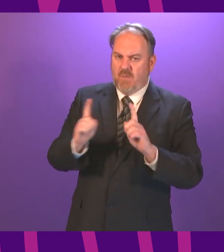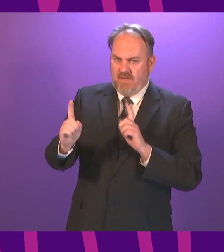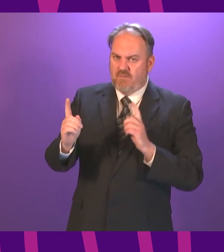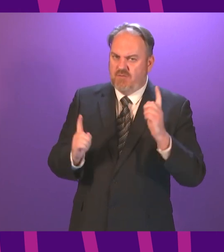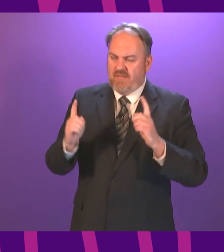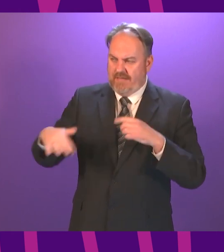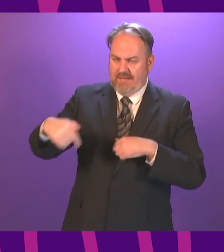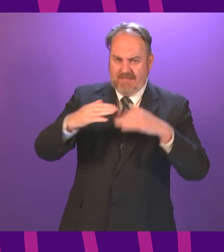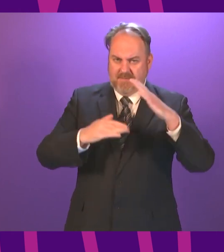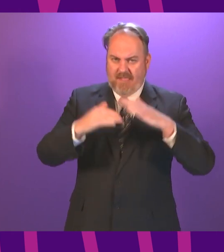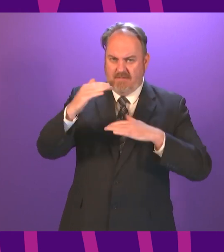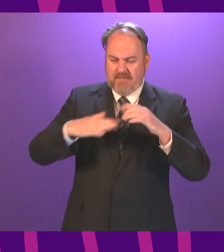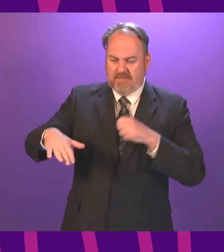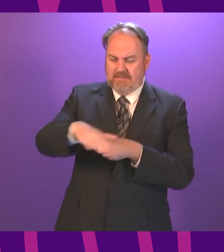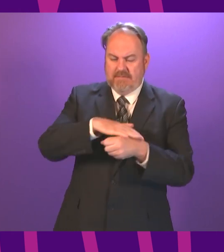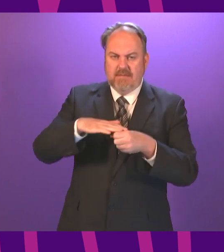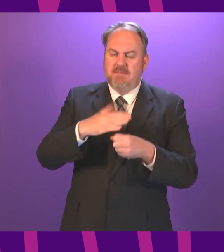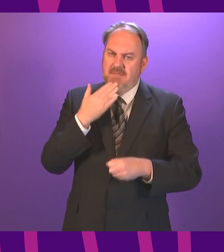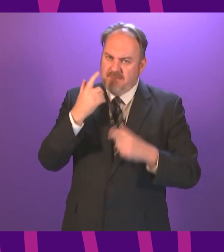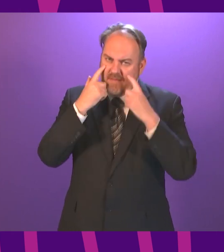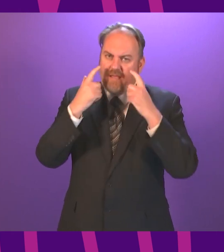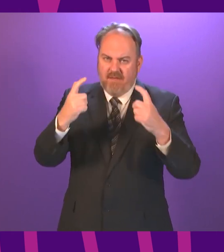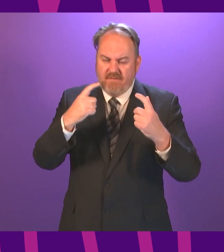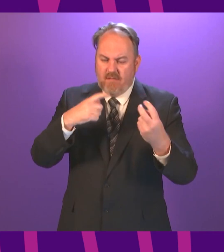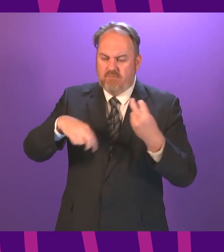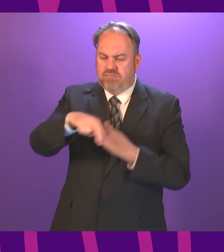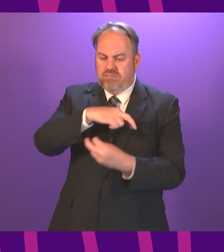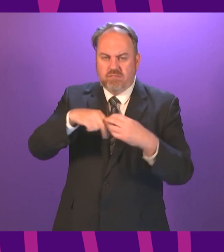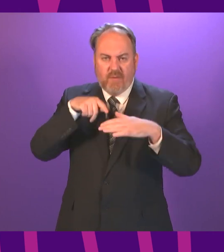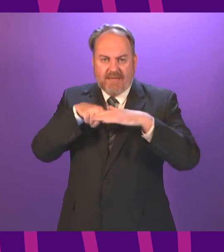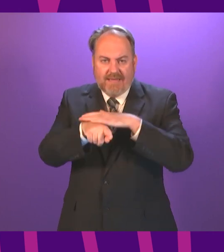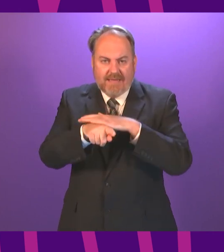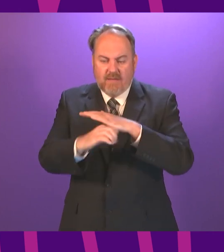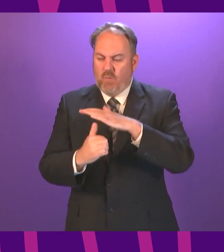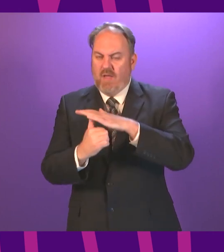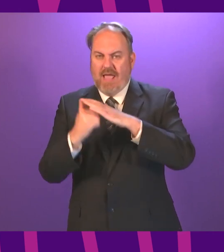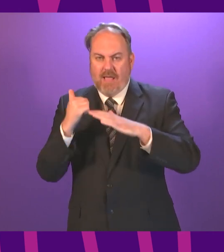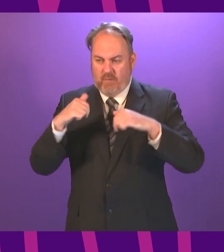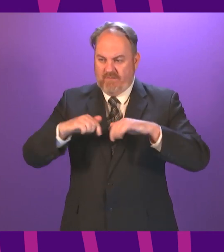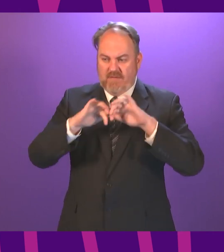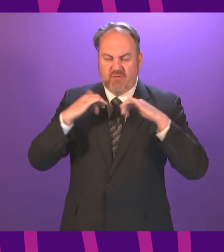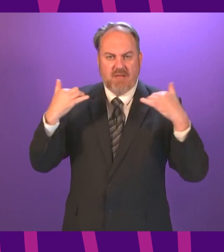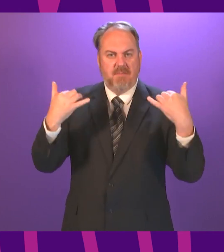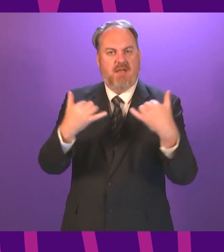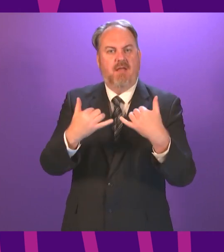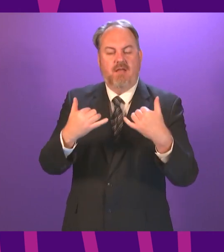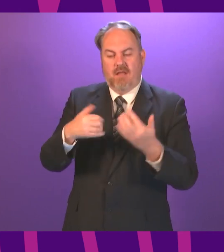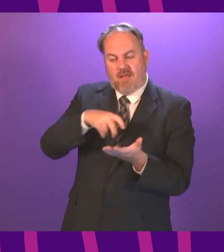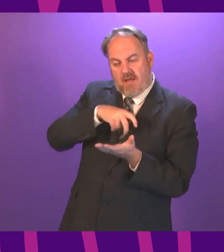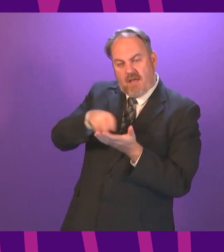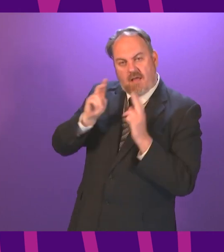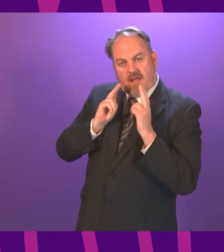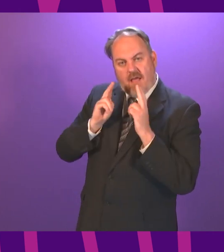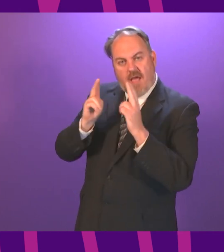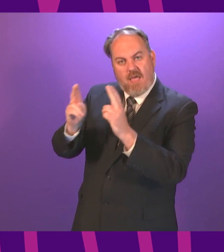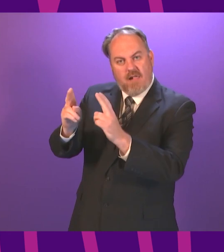I ask that members take care to observe these measures, including when entering and exiting the Chamber. And please only use the aisles and walkways